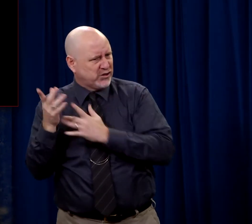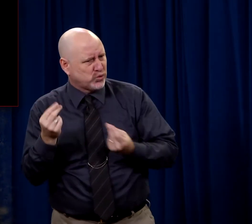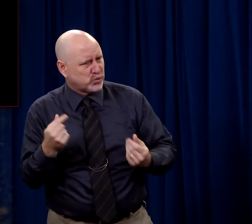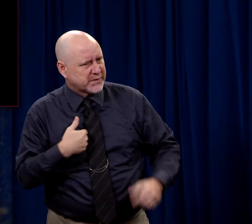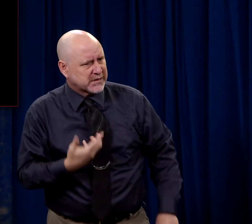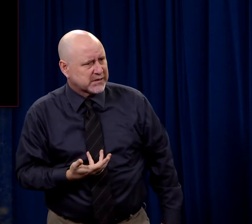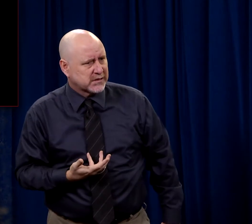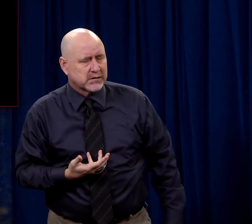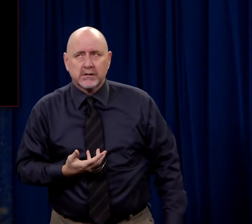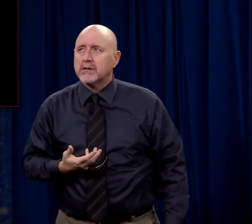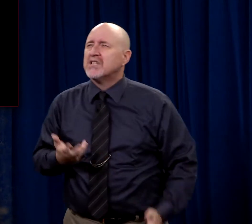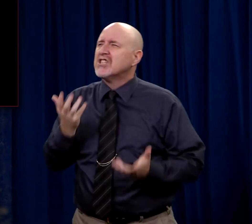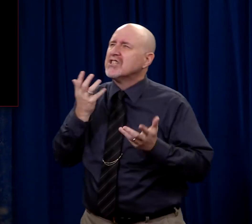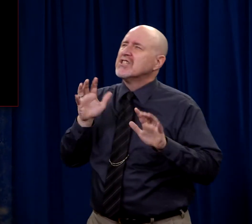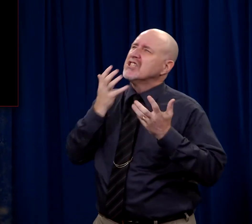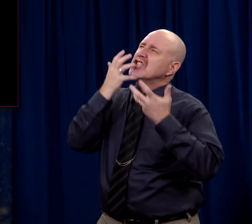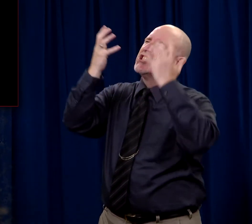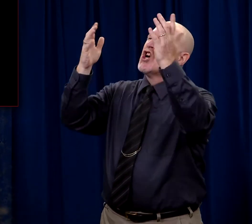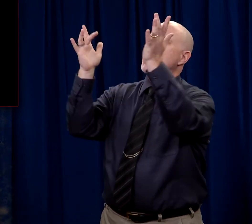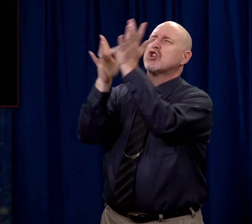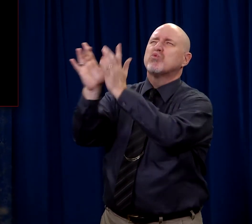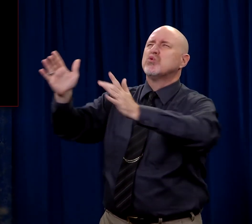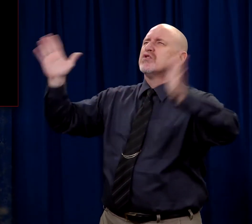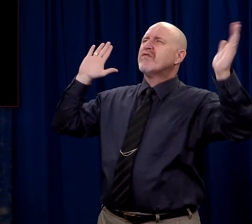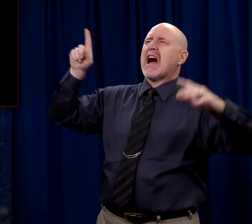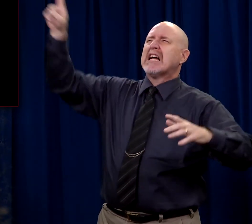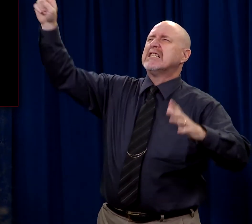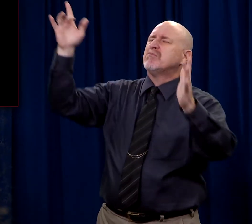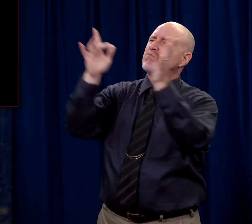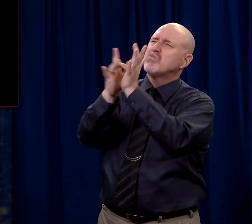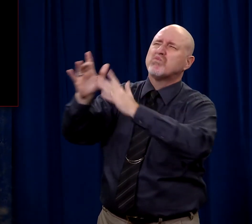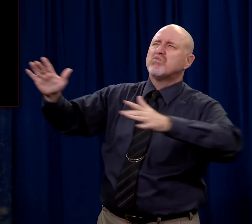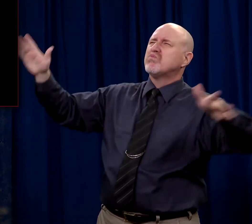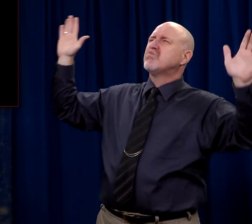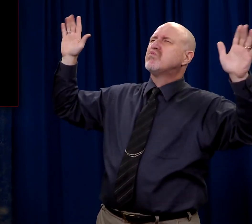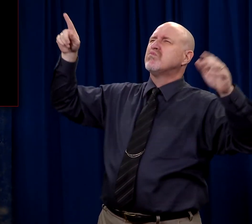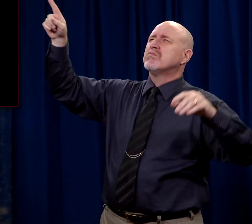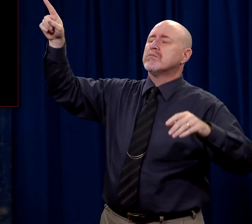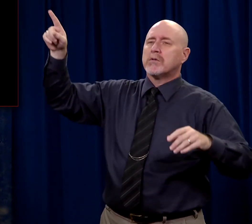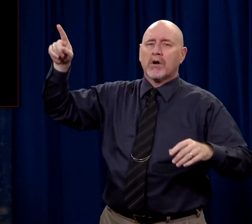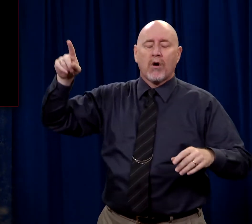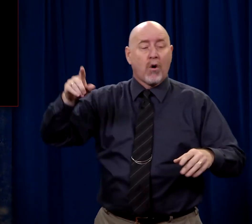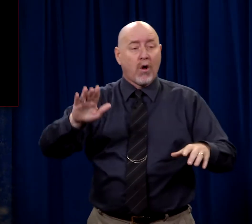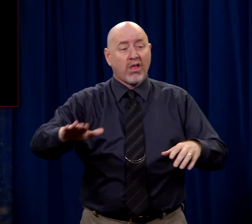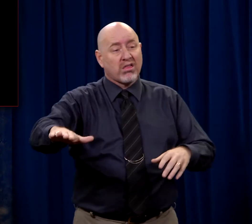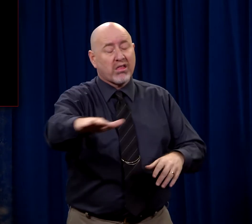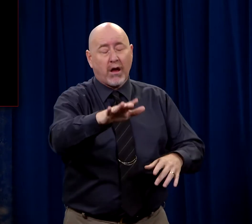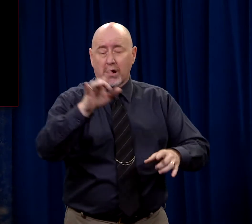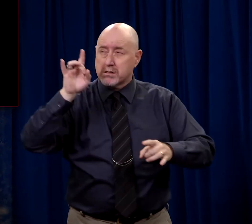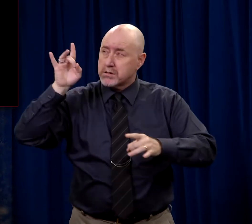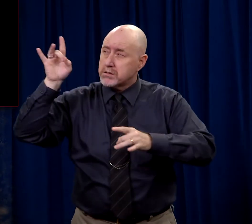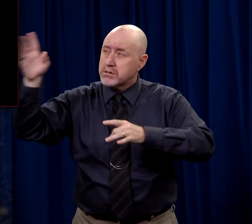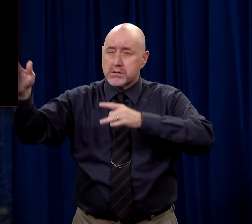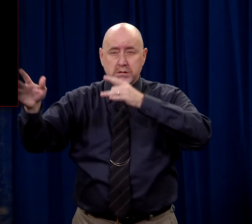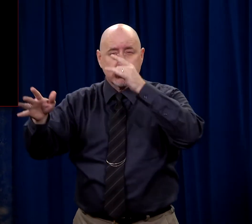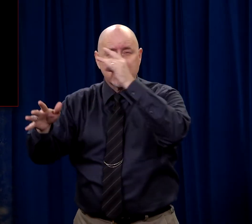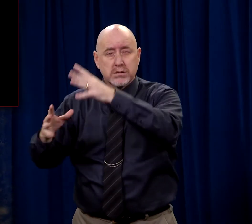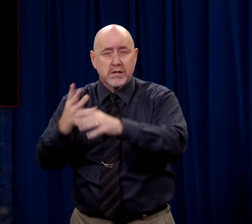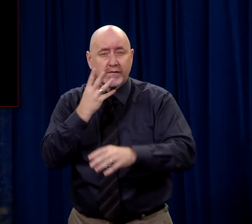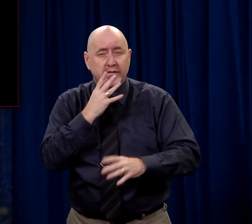with Jesus? And they said, Crucify him. I'm telling you the hatred that they had for